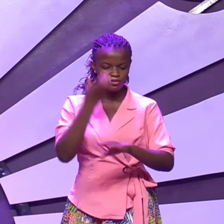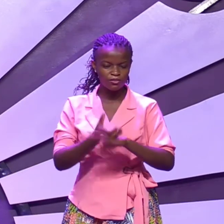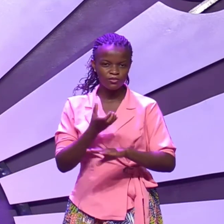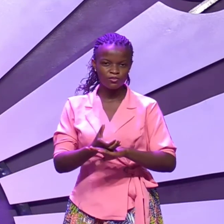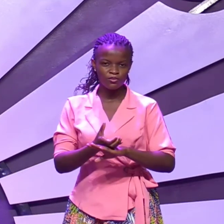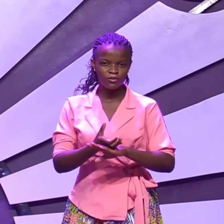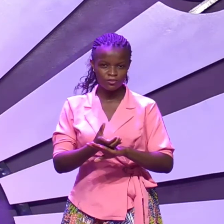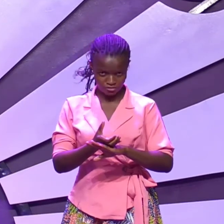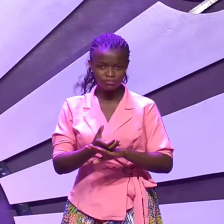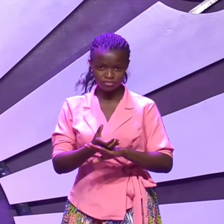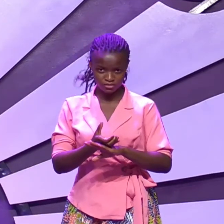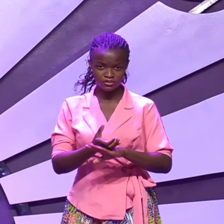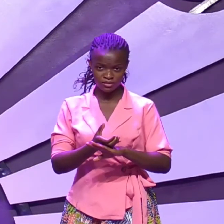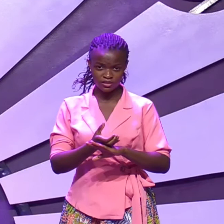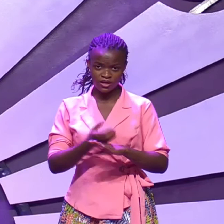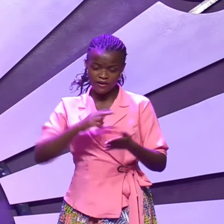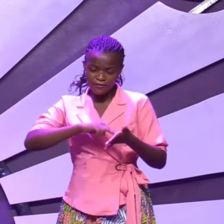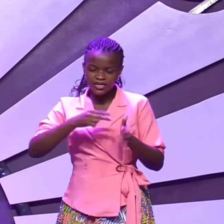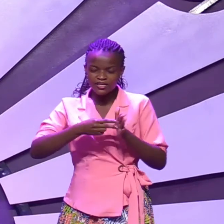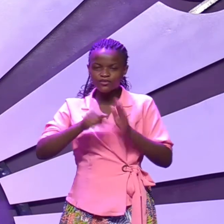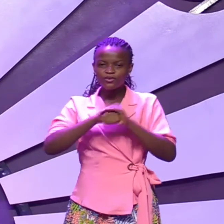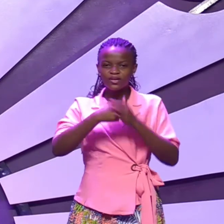He was taking credit for the miracle.